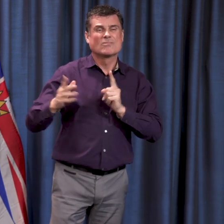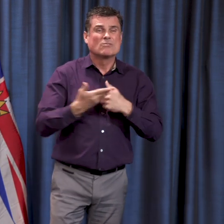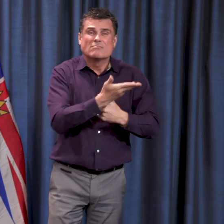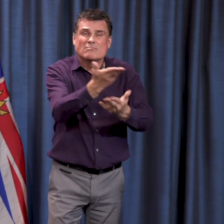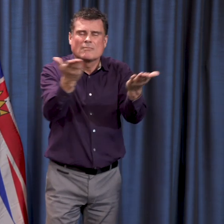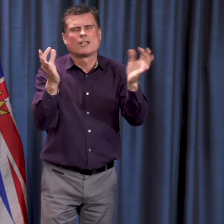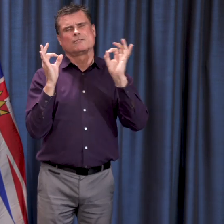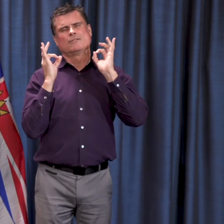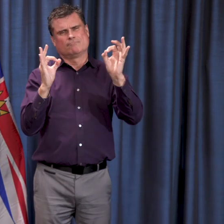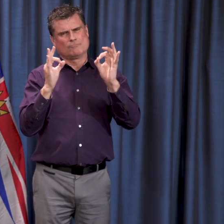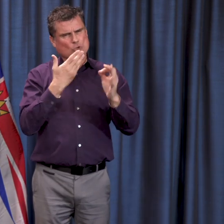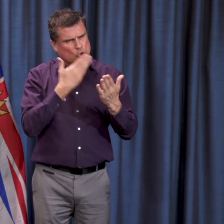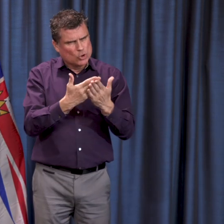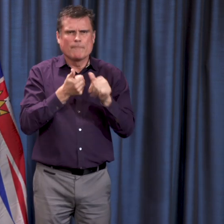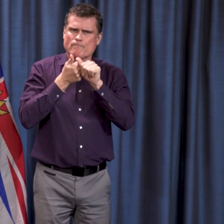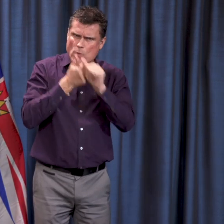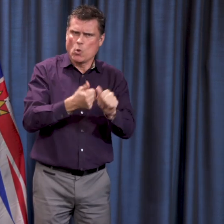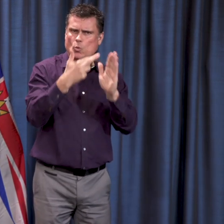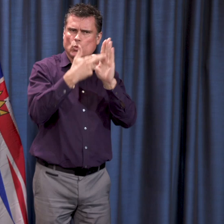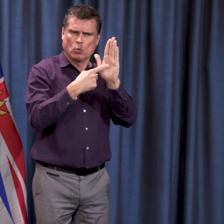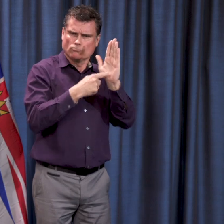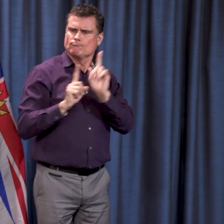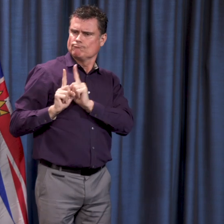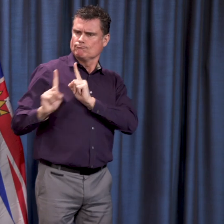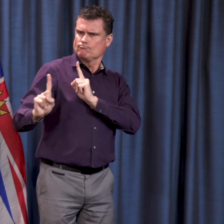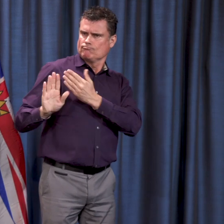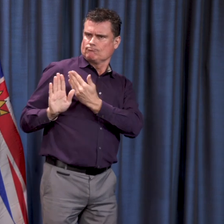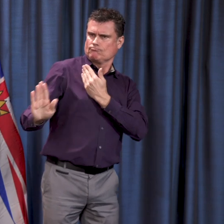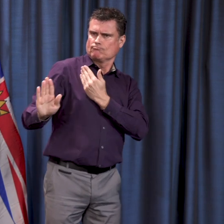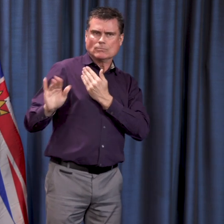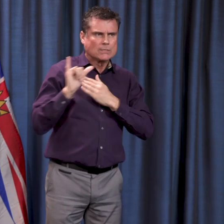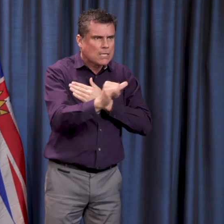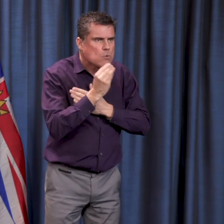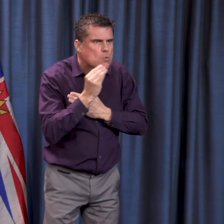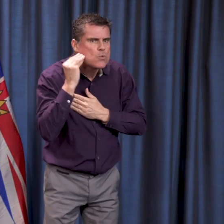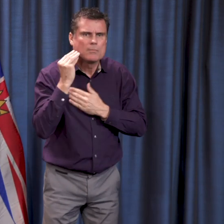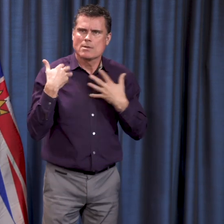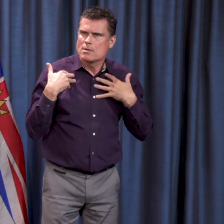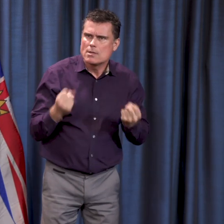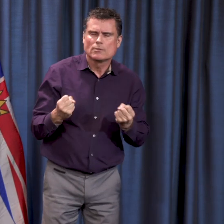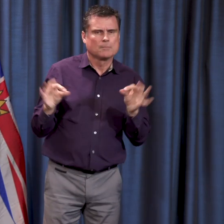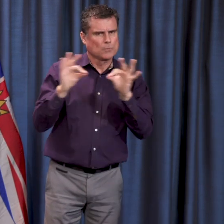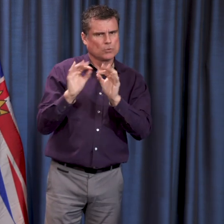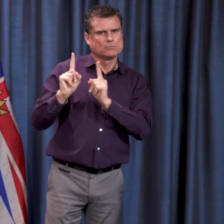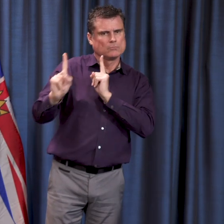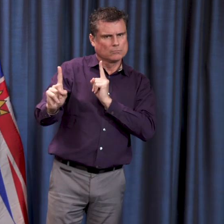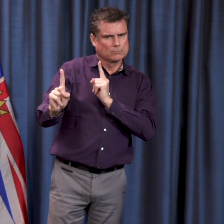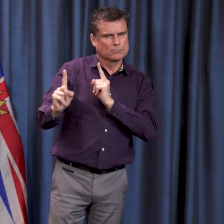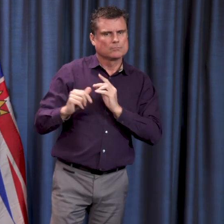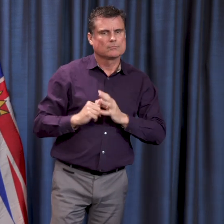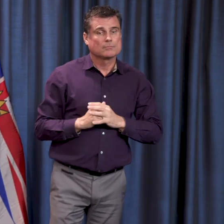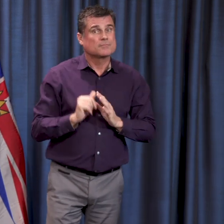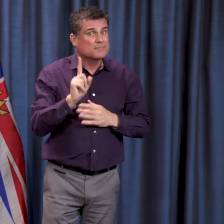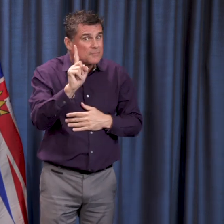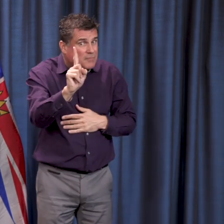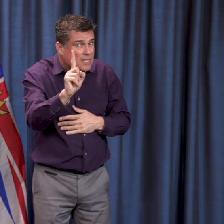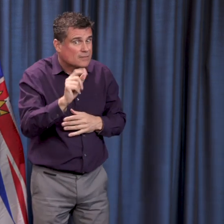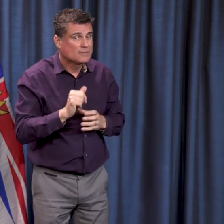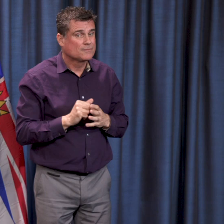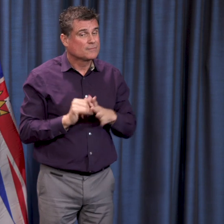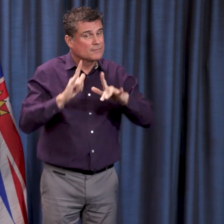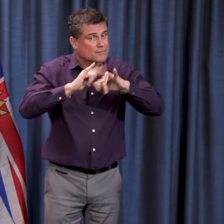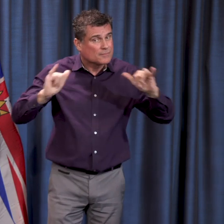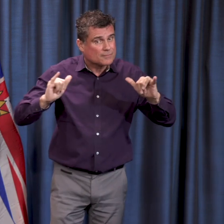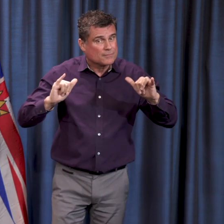community right now. But the other part of it is ensuring that we maintain our social connections and that is what's going to get us through